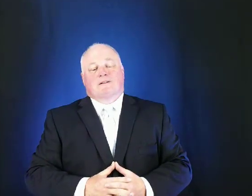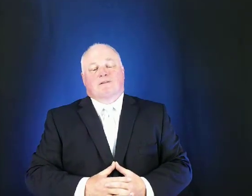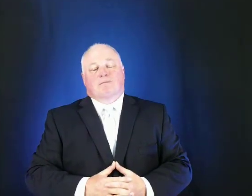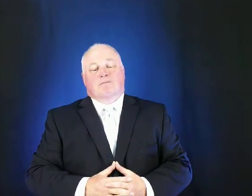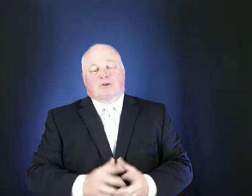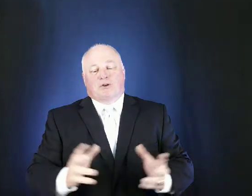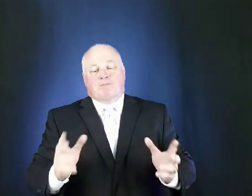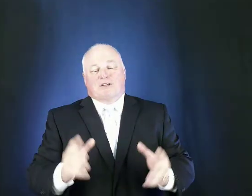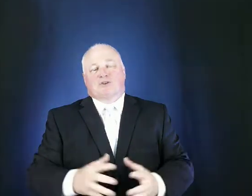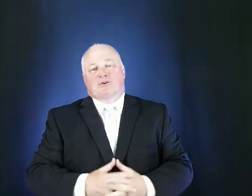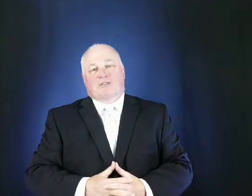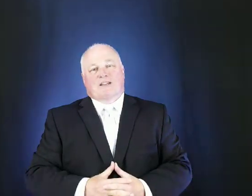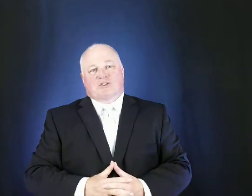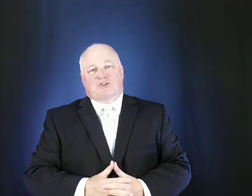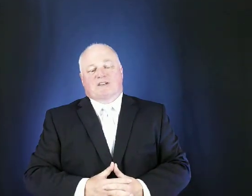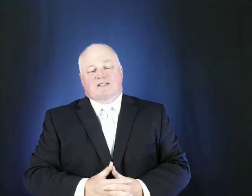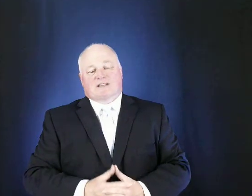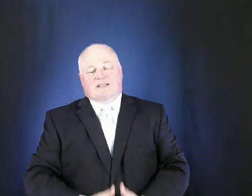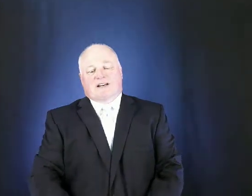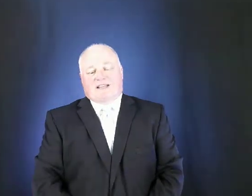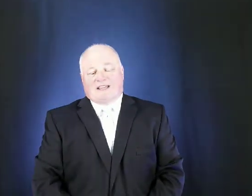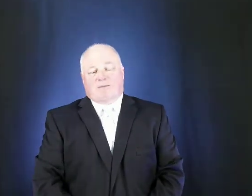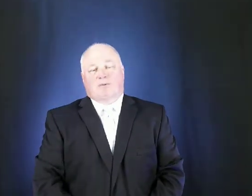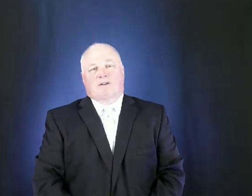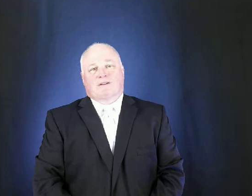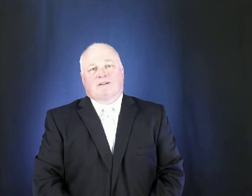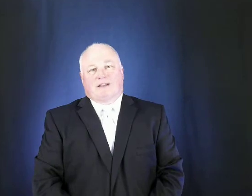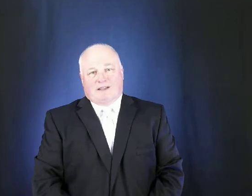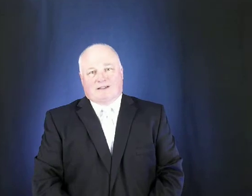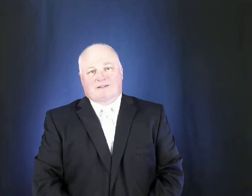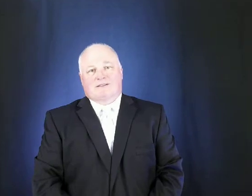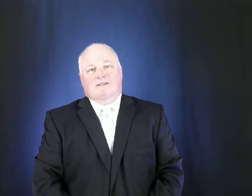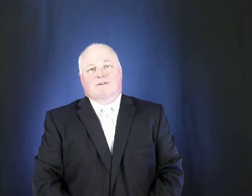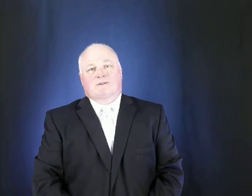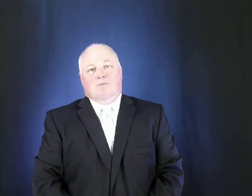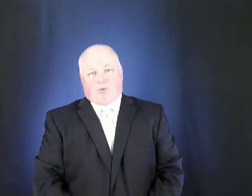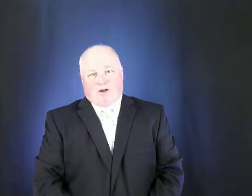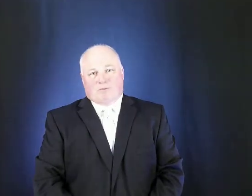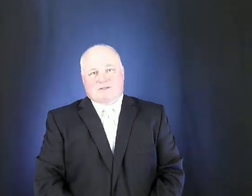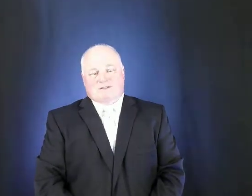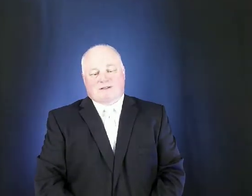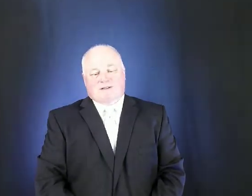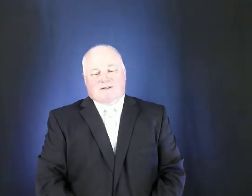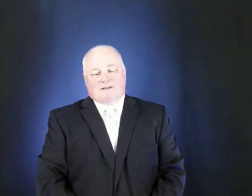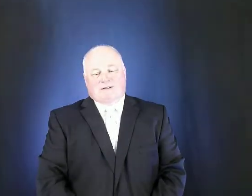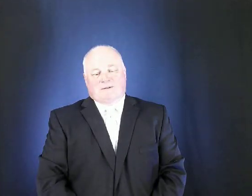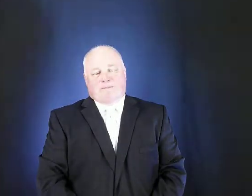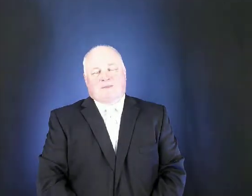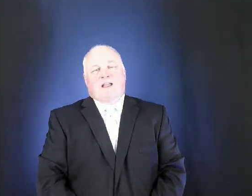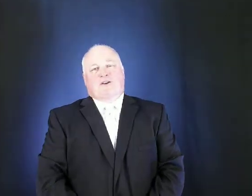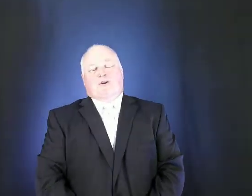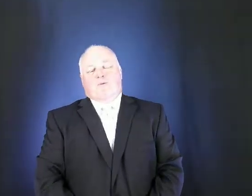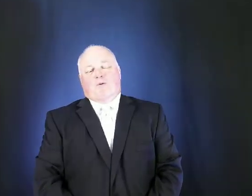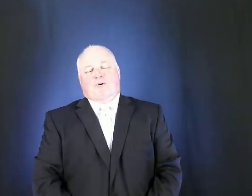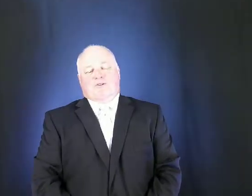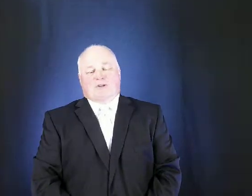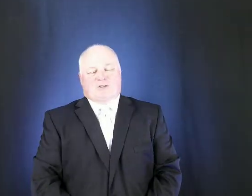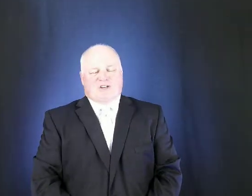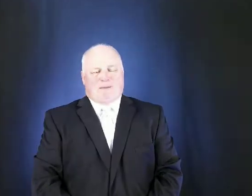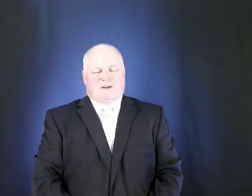but you can be assured of this jesus is going to keep his promise during world war ii the japanese